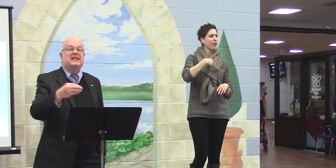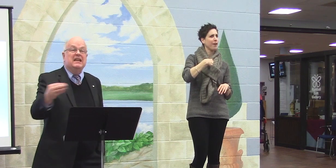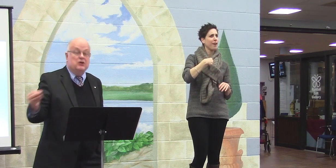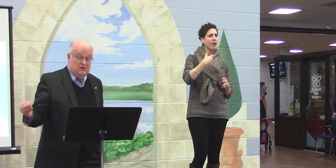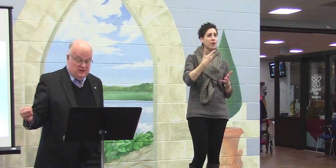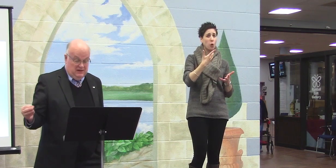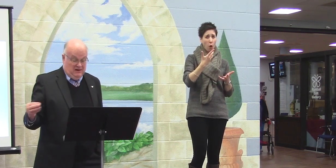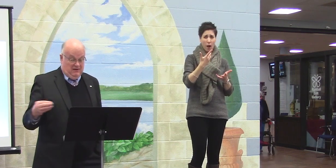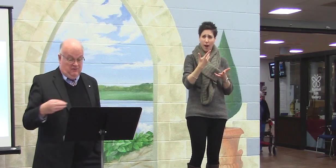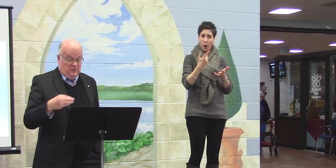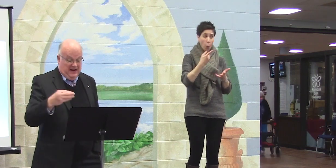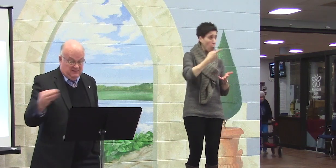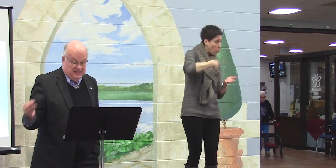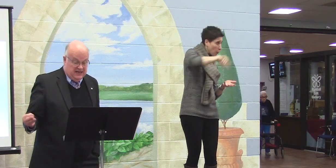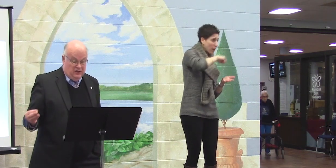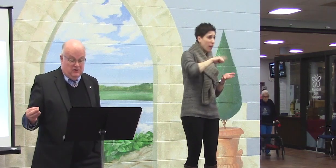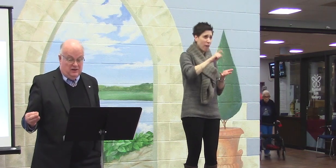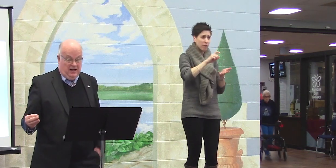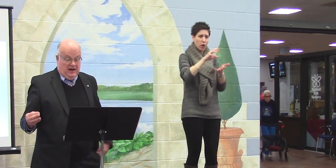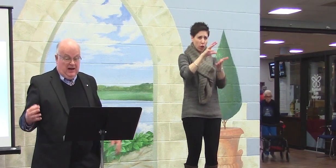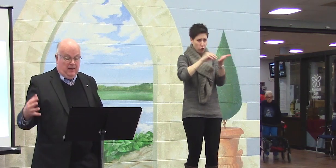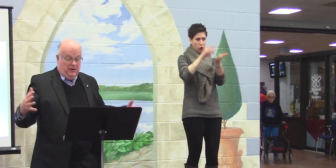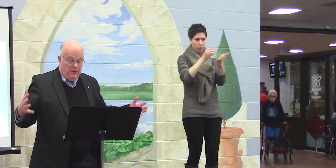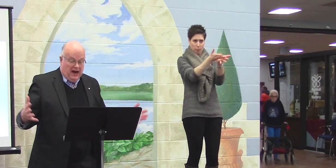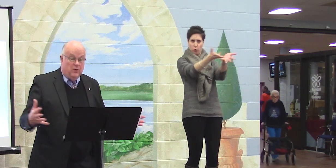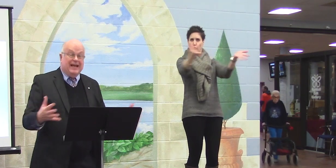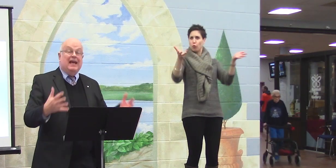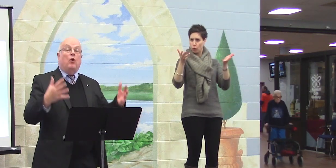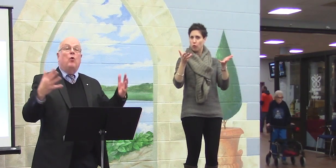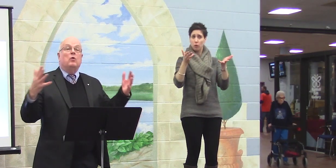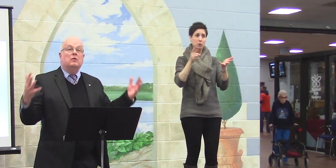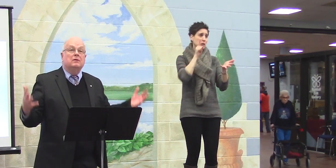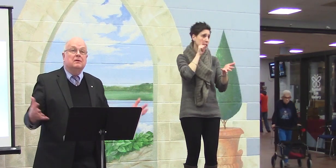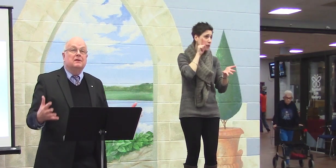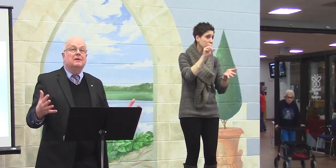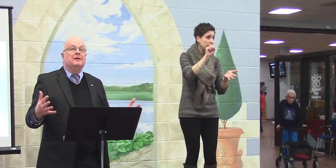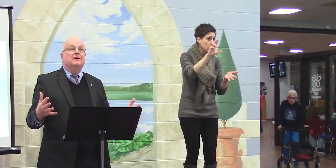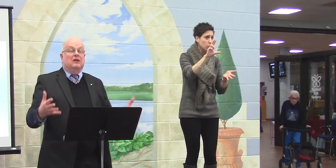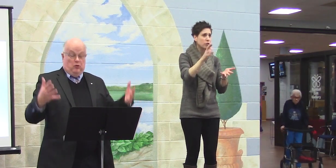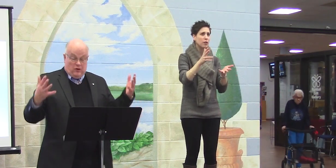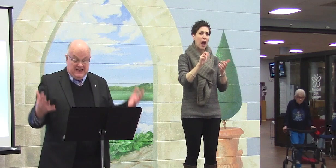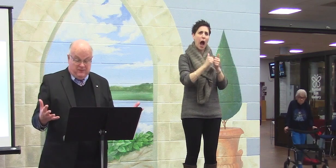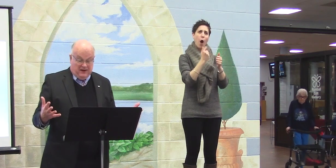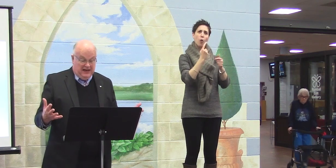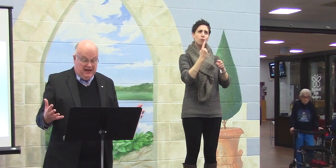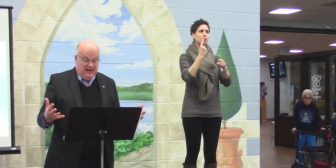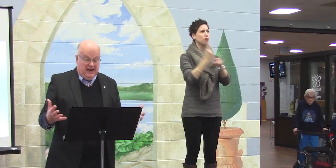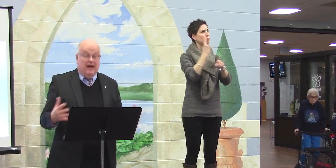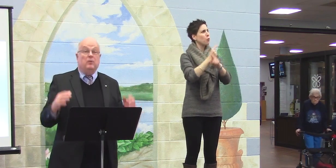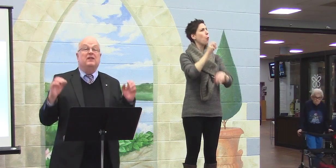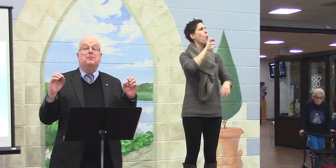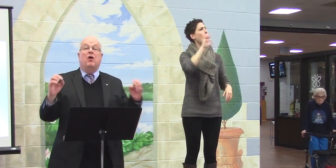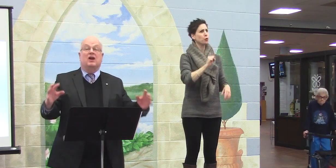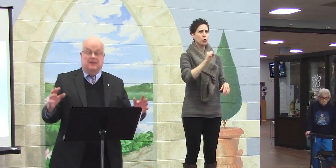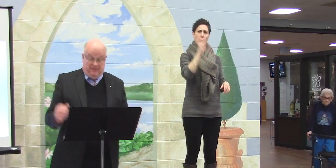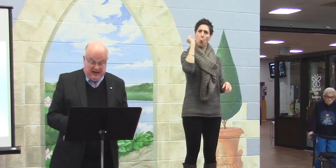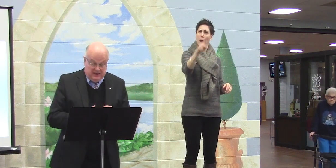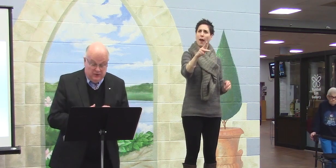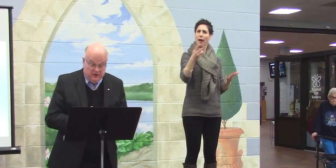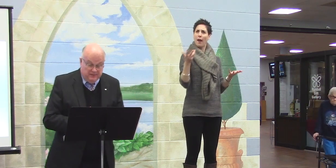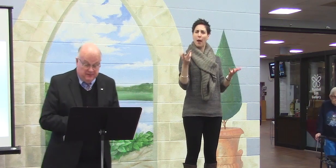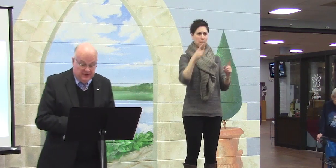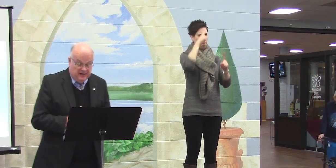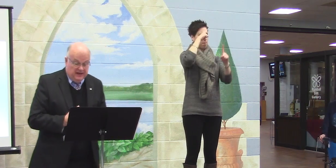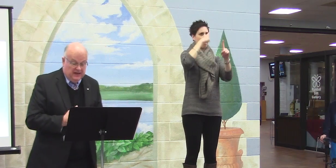from seniors, from deaf seniors, about how to get old gracefully and with a positive